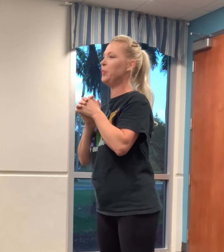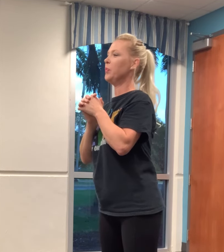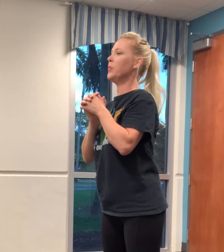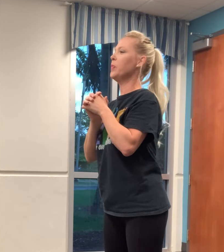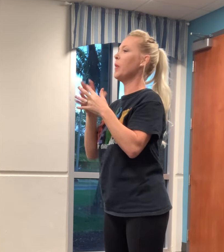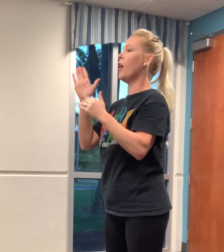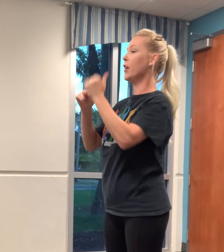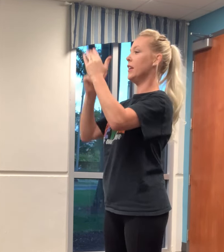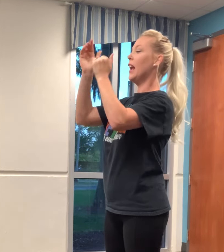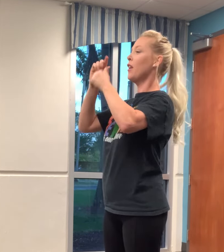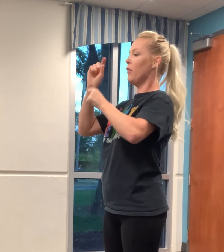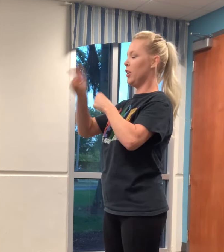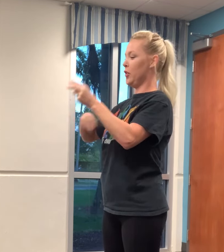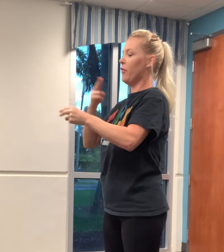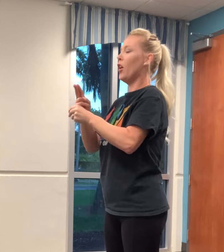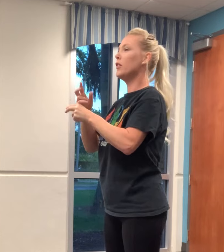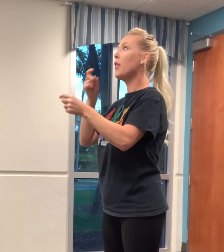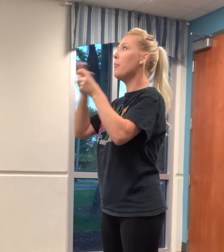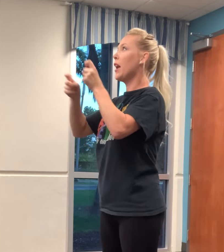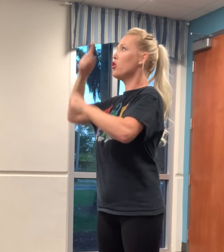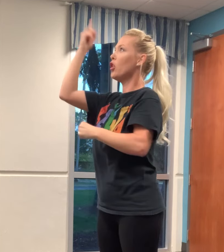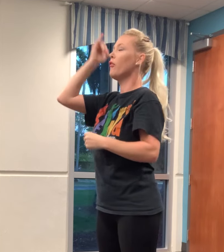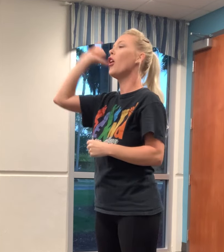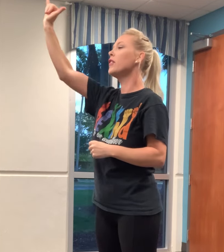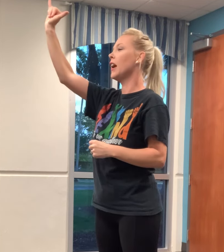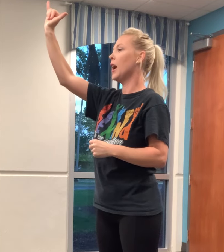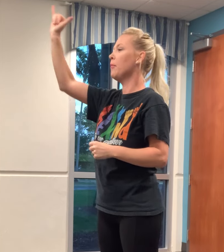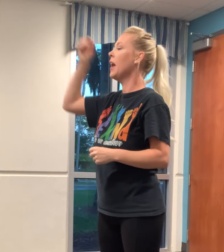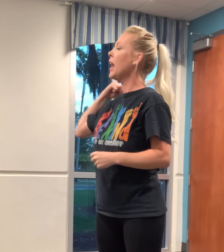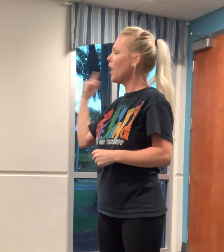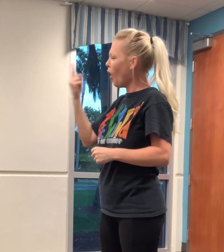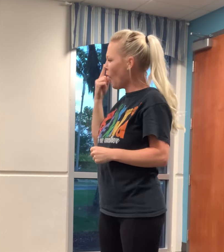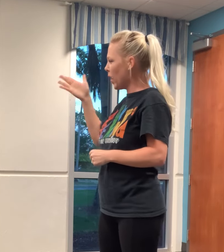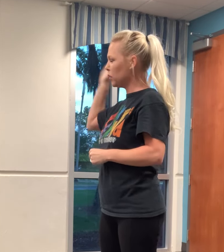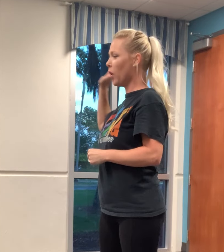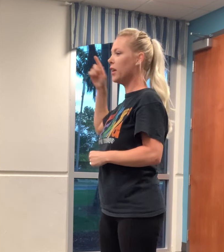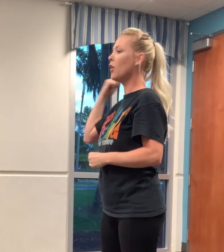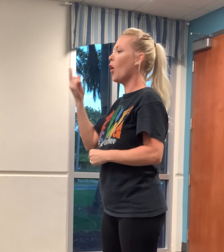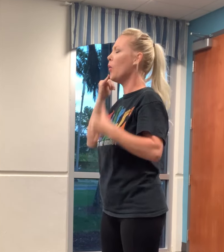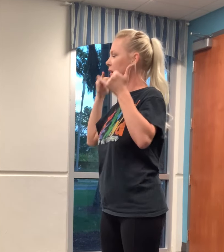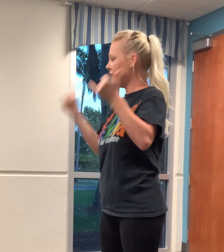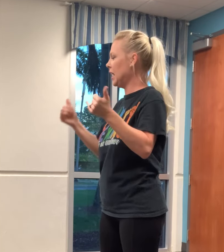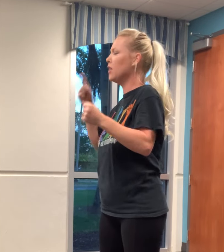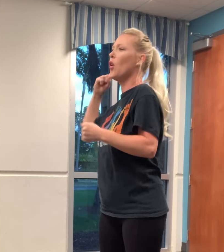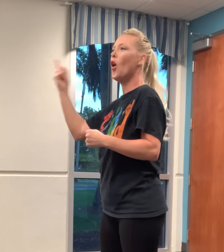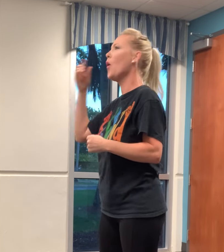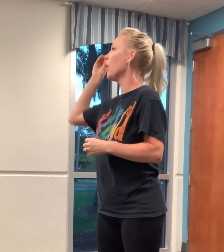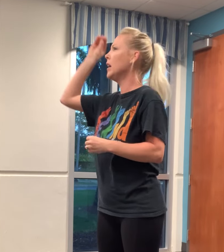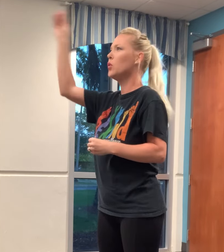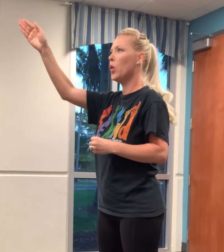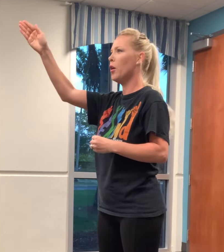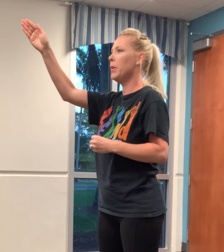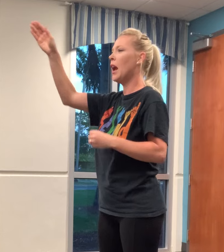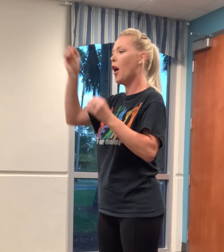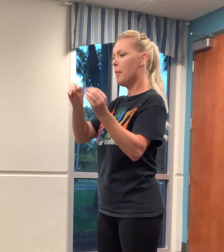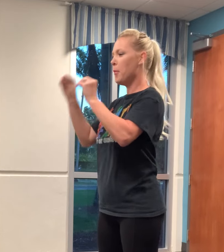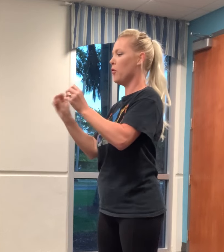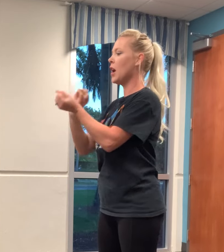He's the architect of the universe and the manager of all time. He always was, always is, always will be unmoved,